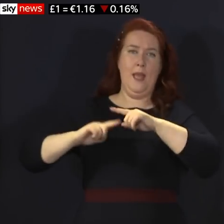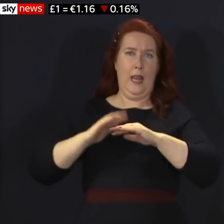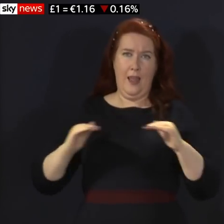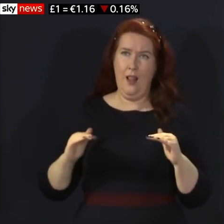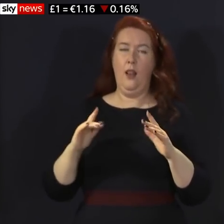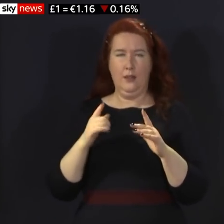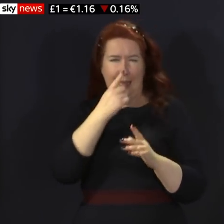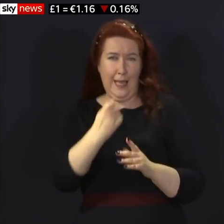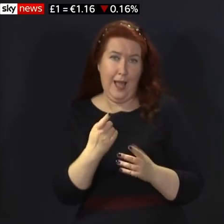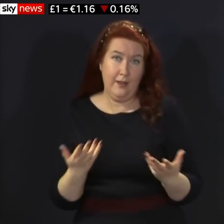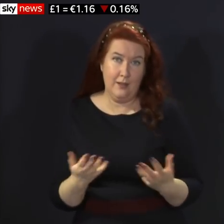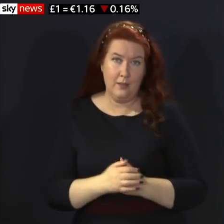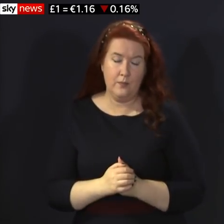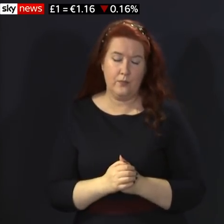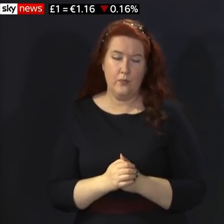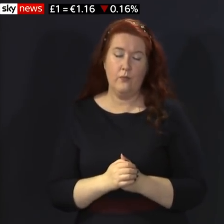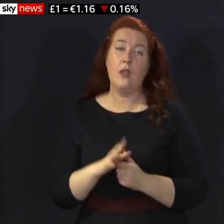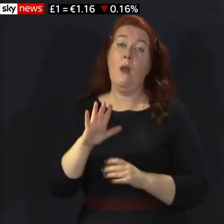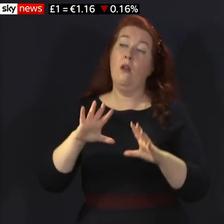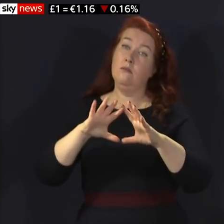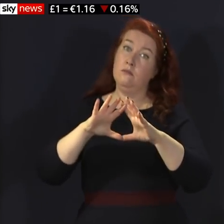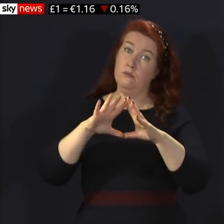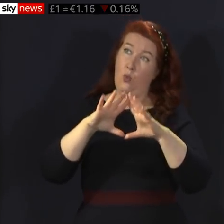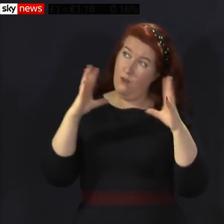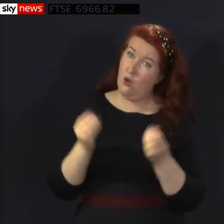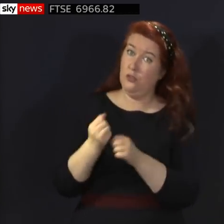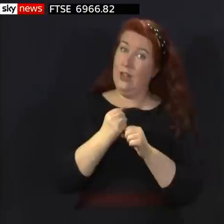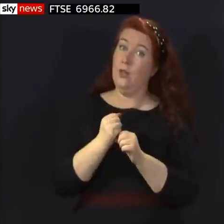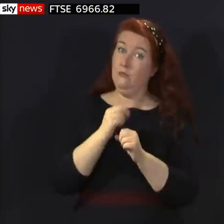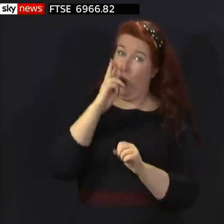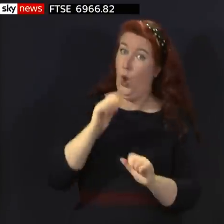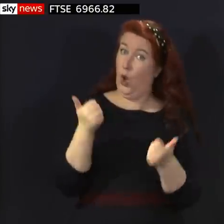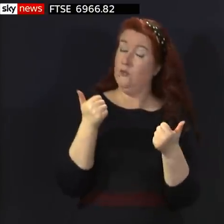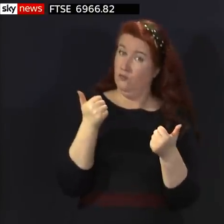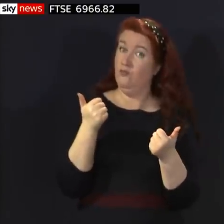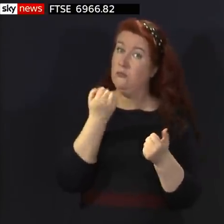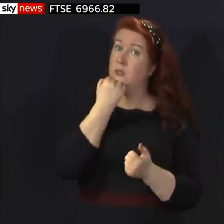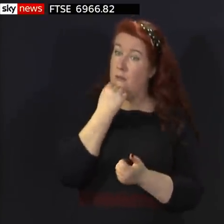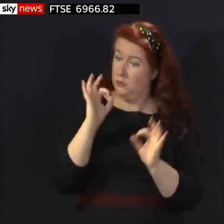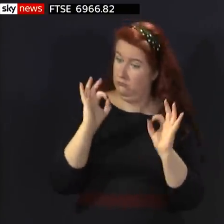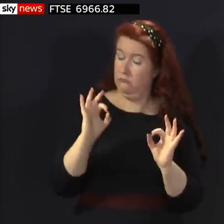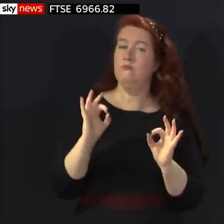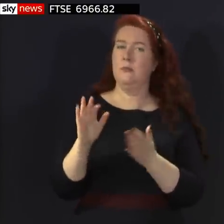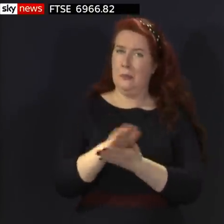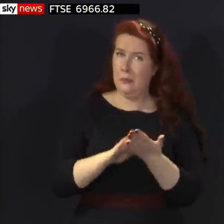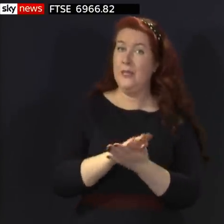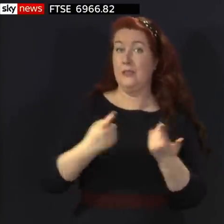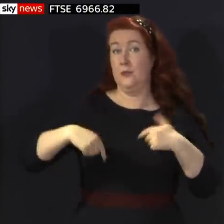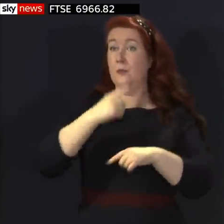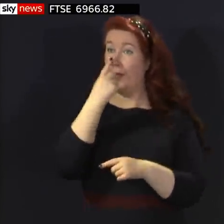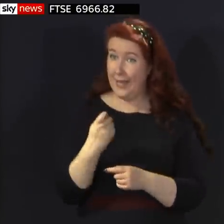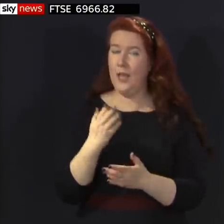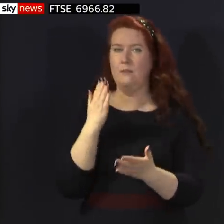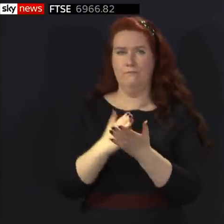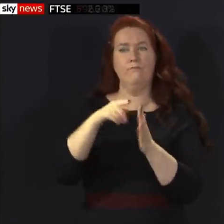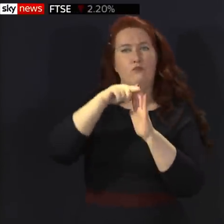However, the situation overall is now a very positive one, and so that means we are in a position to